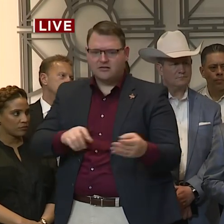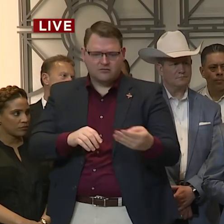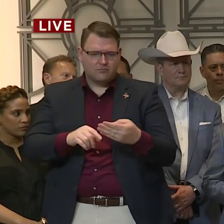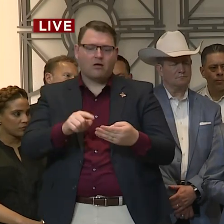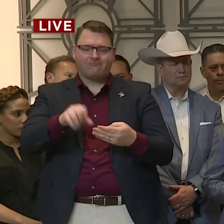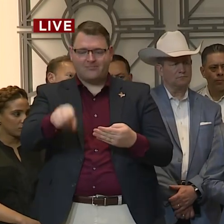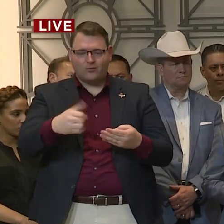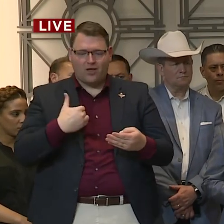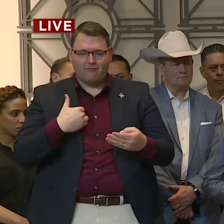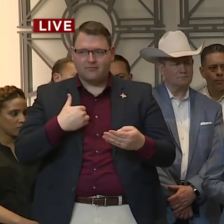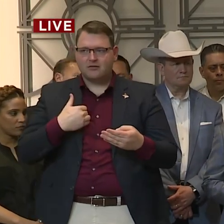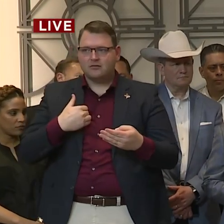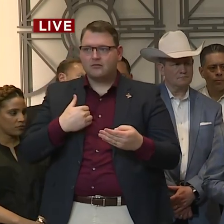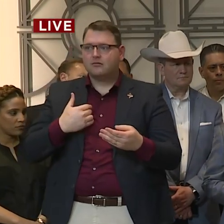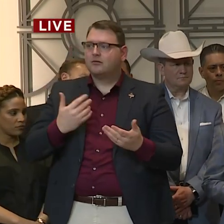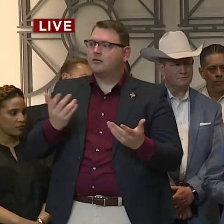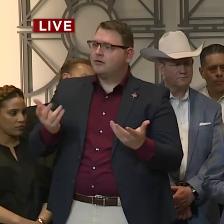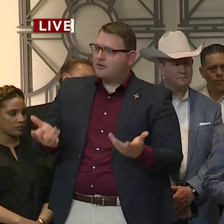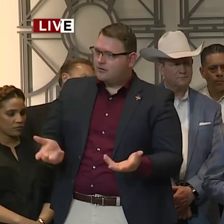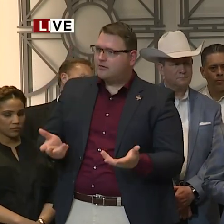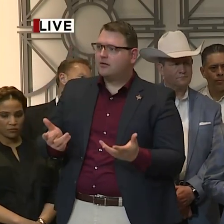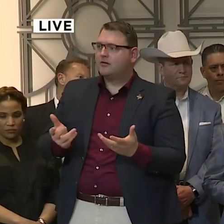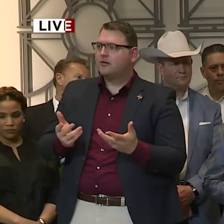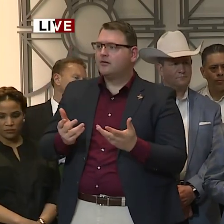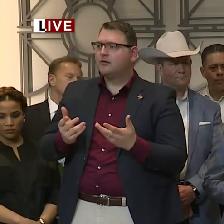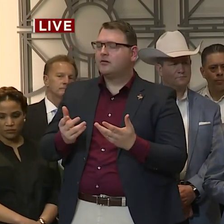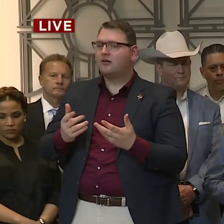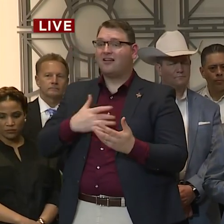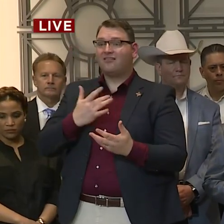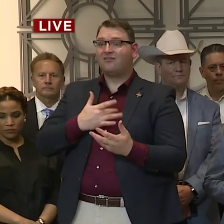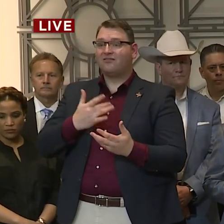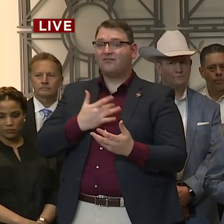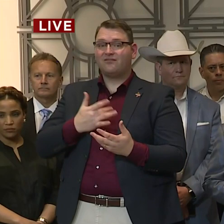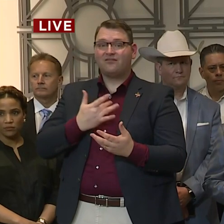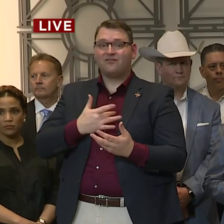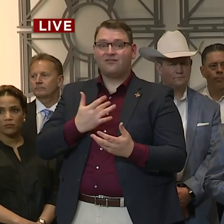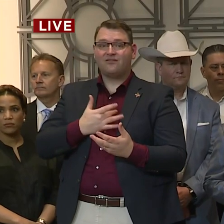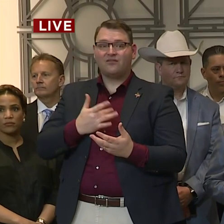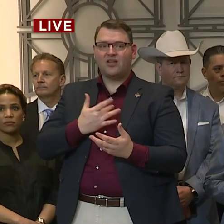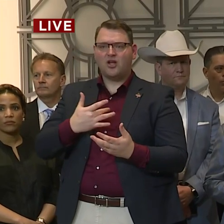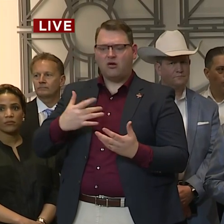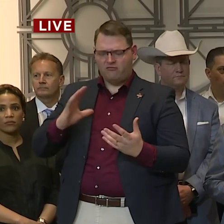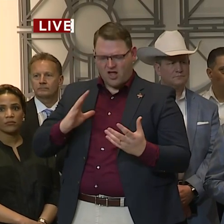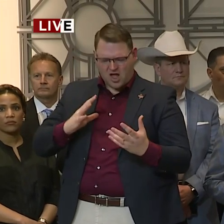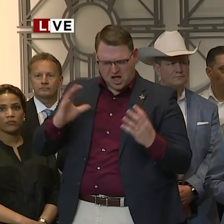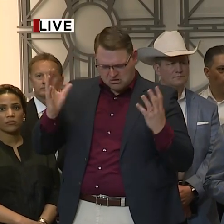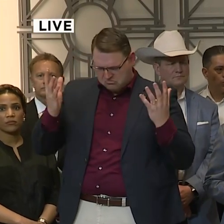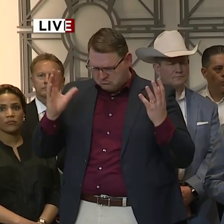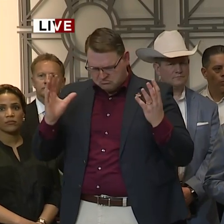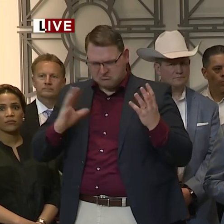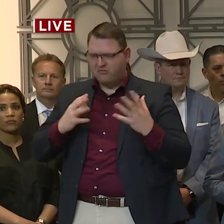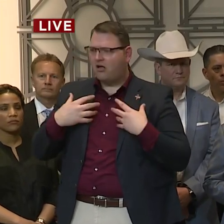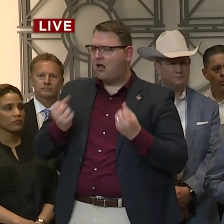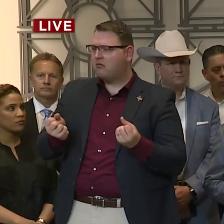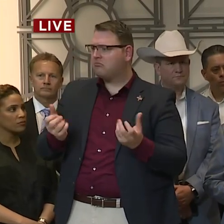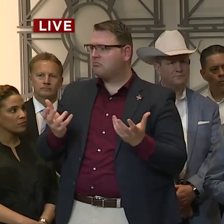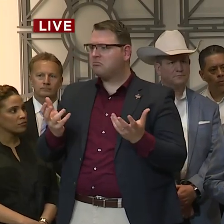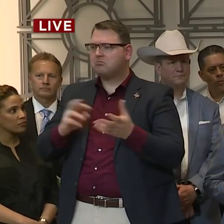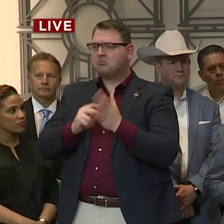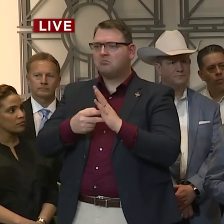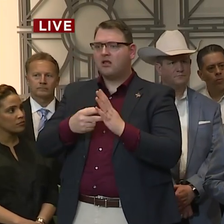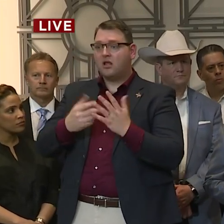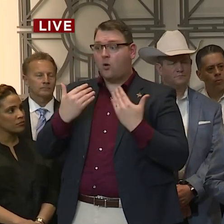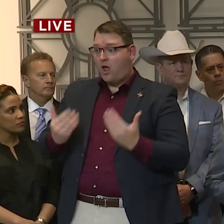have symptoms doesn't give you, should not give you any reassurance. So people should not ask for that. Pay attention to your symptoms. When you get